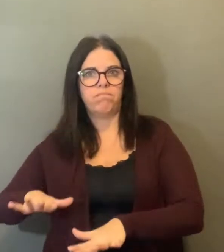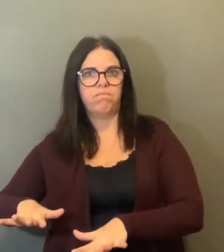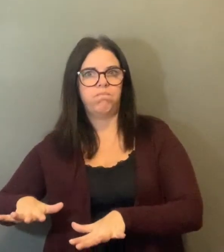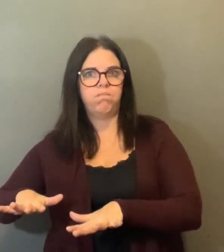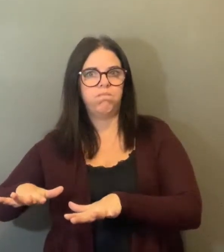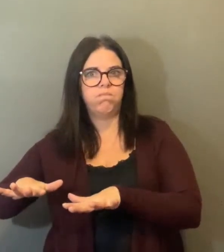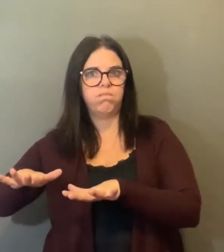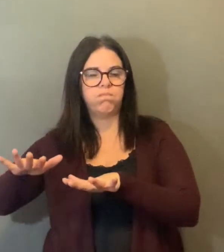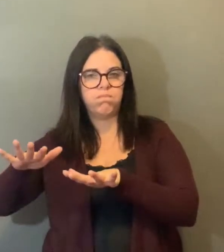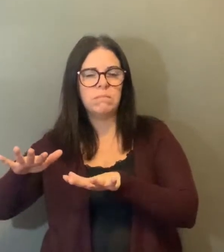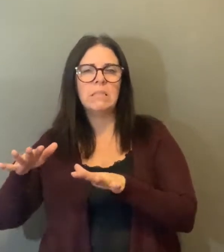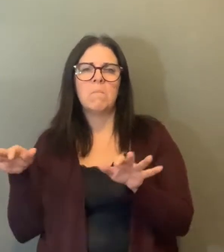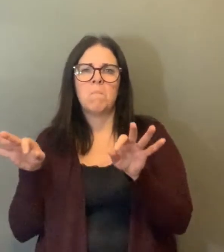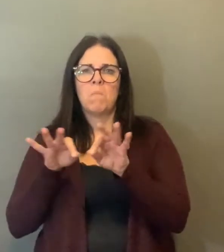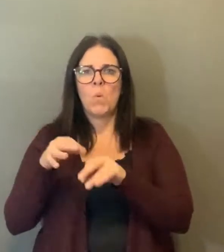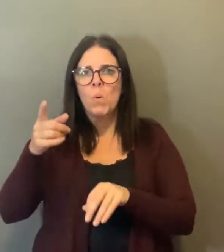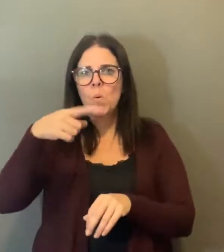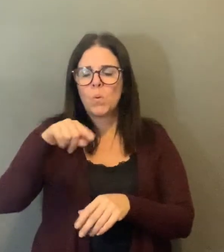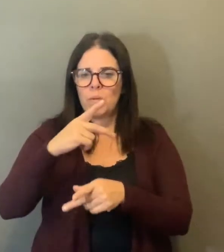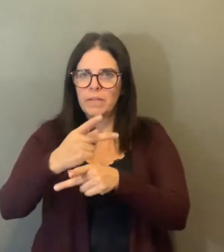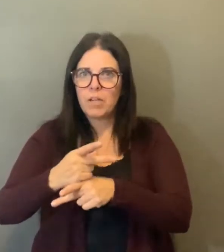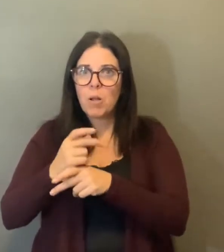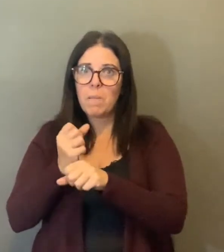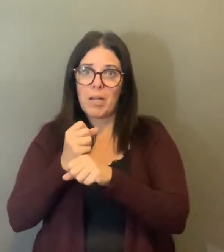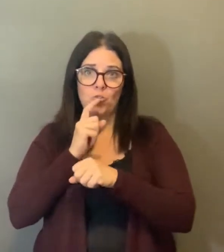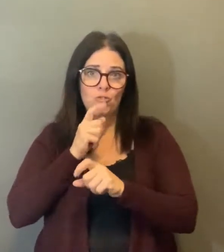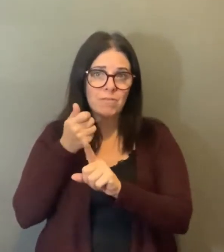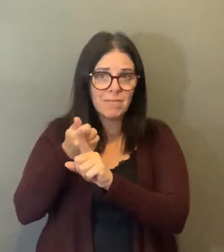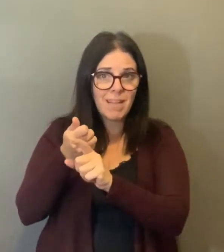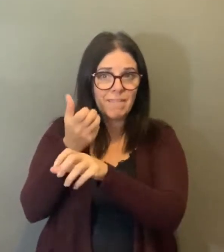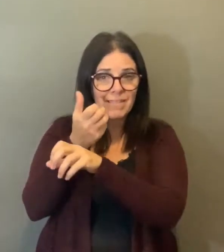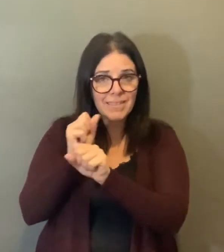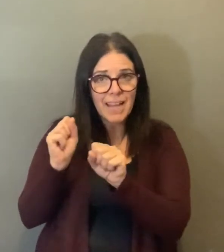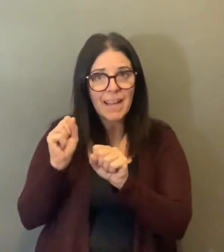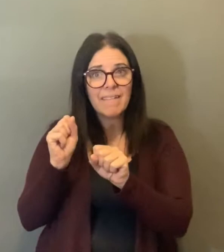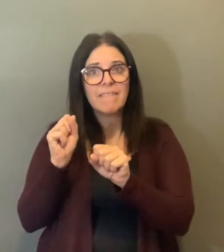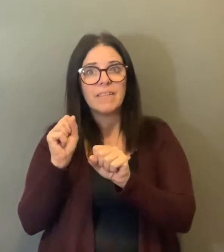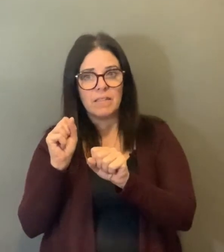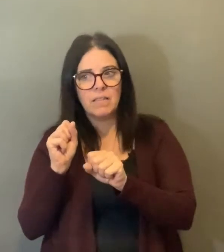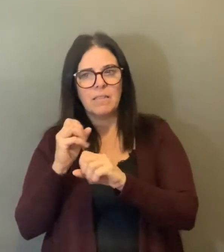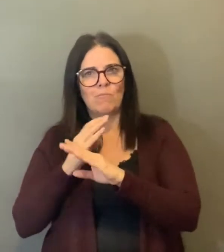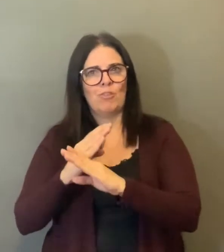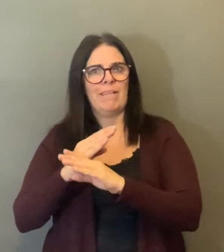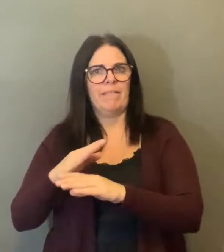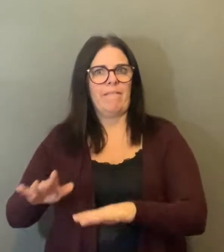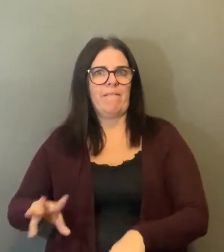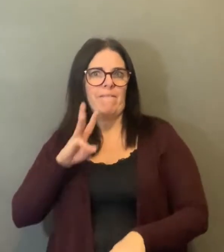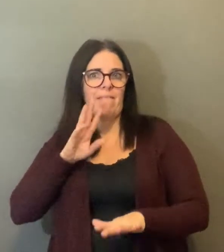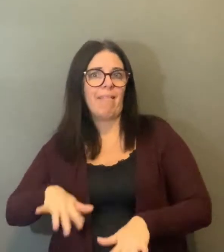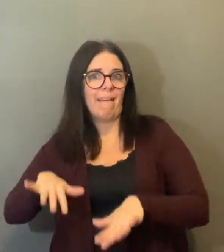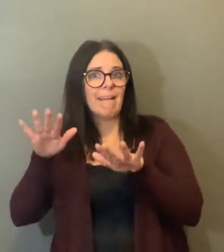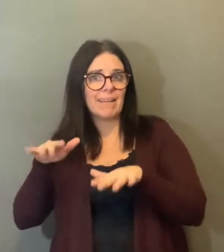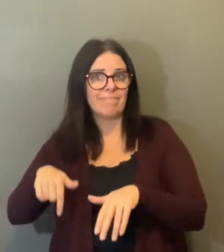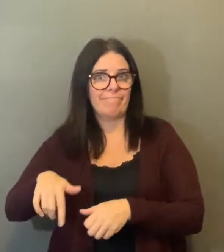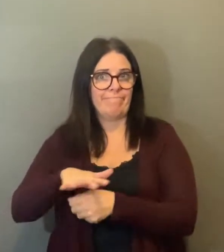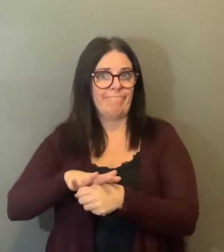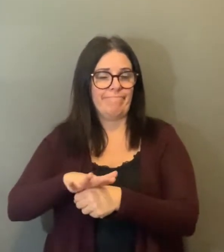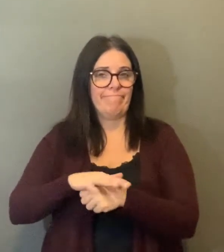We shared our epidemiological summary last Thursday, talked about projections and whether the measures are working in our community or not.